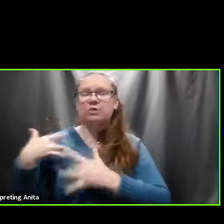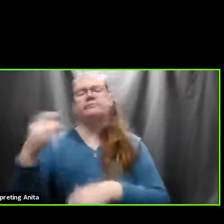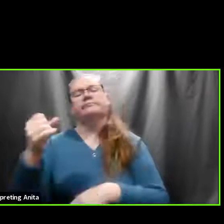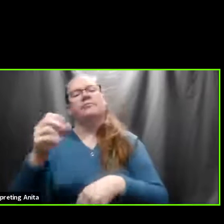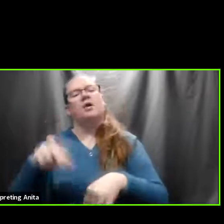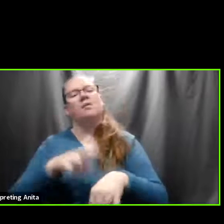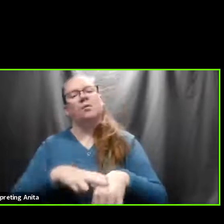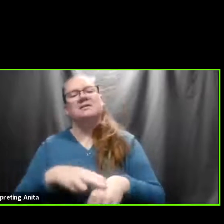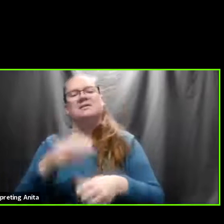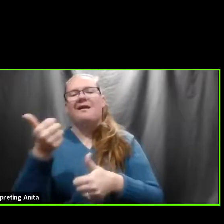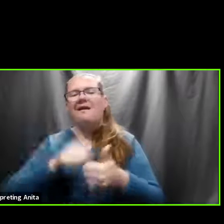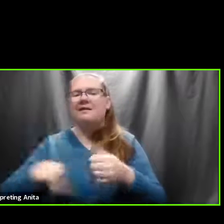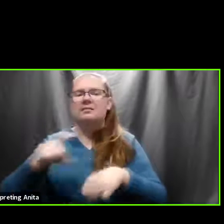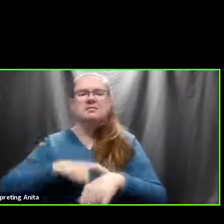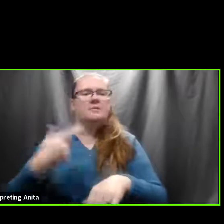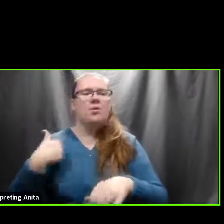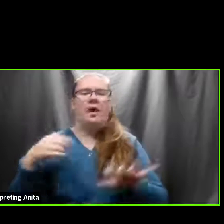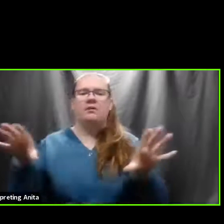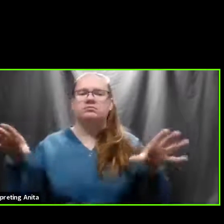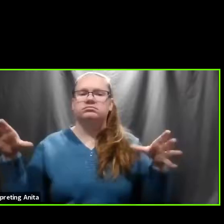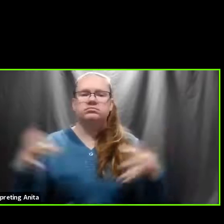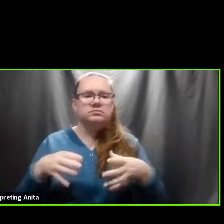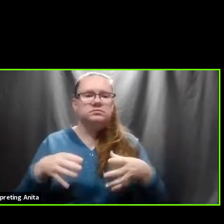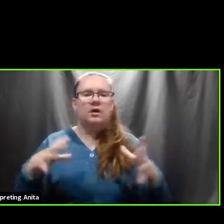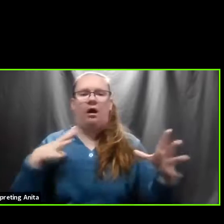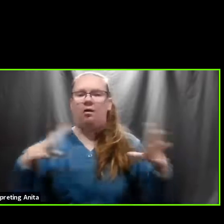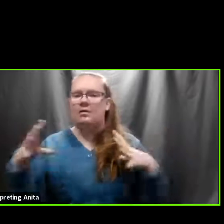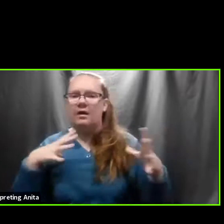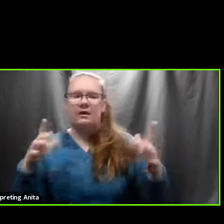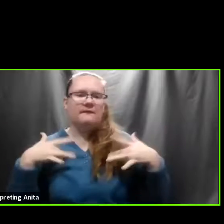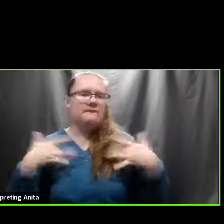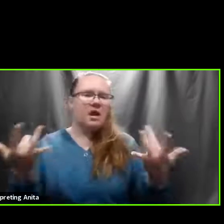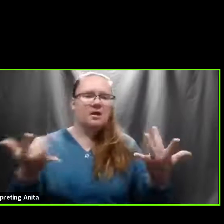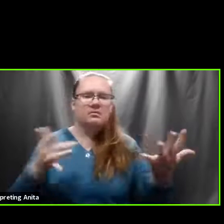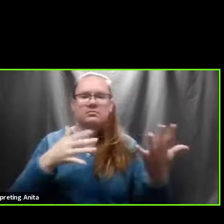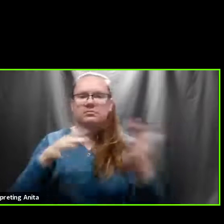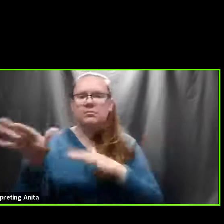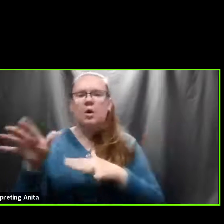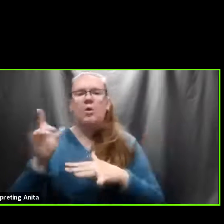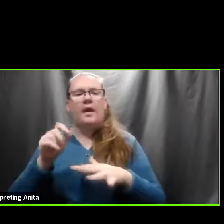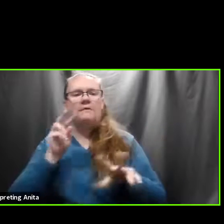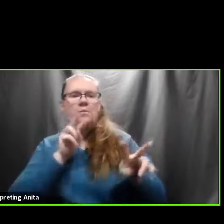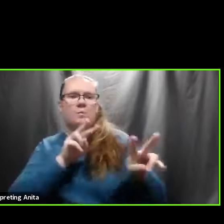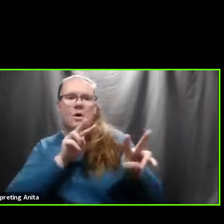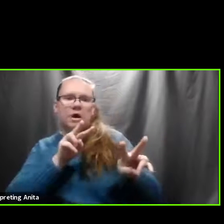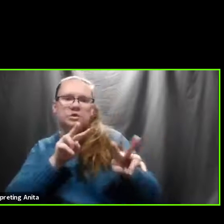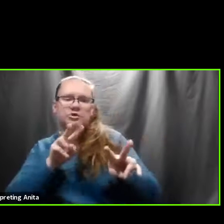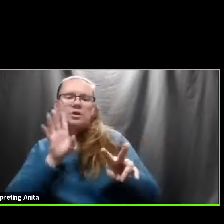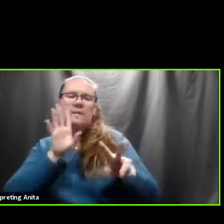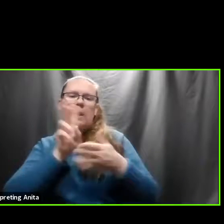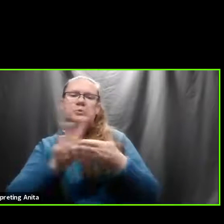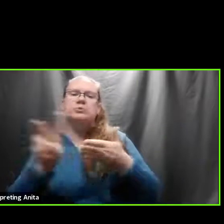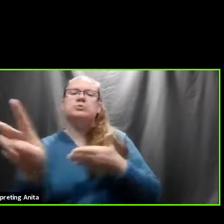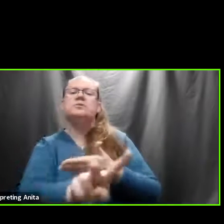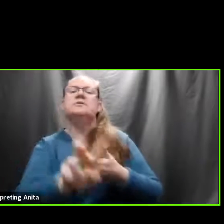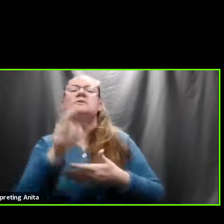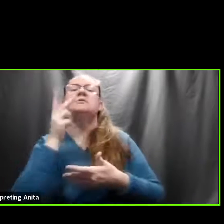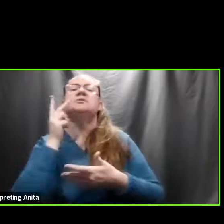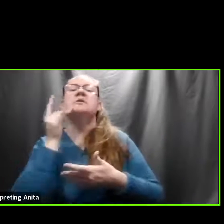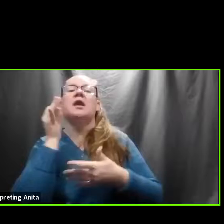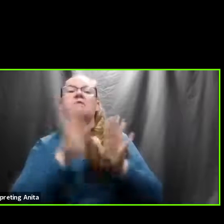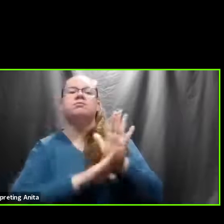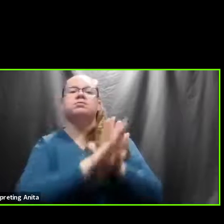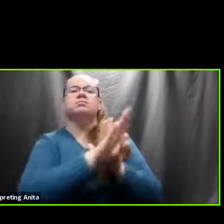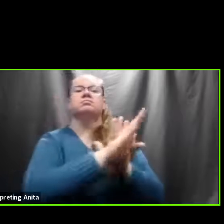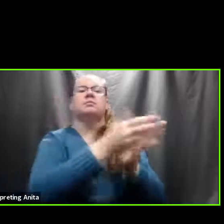that you have a get together like a holiday event, uh, you know, we're going to have to watch two, two weeks or so down the road to see how those, those cases are